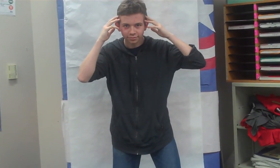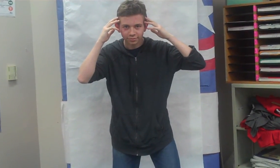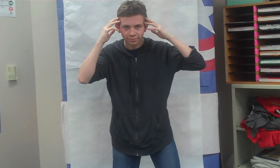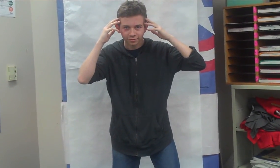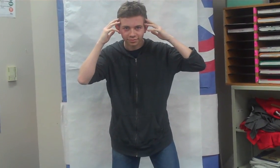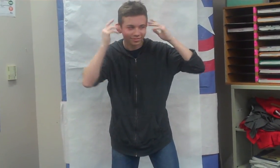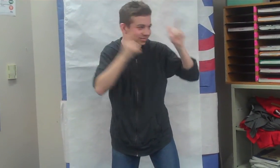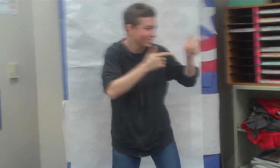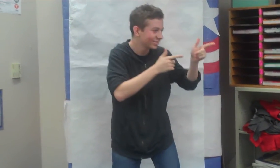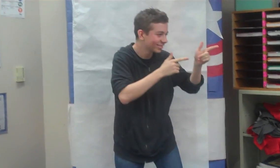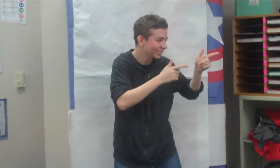Jekyll